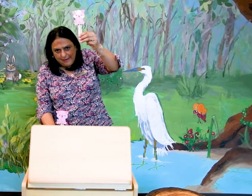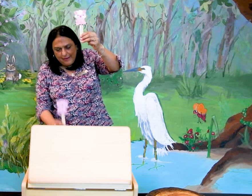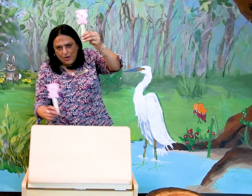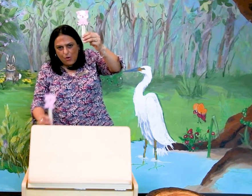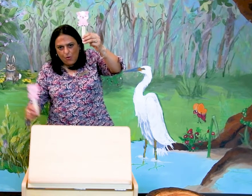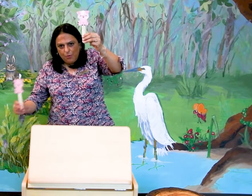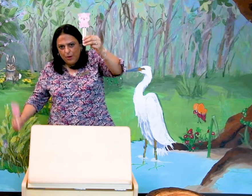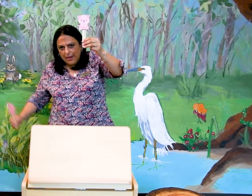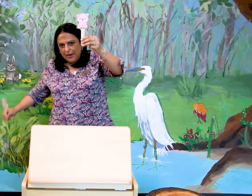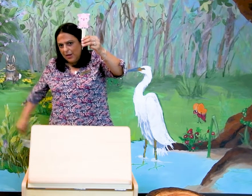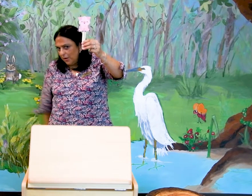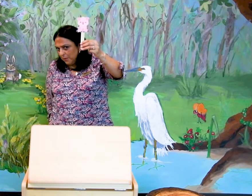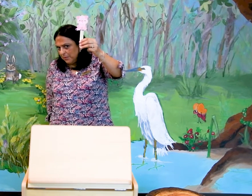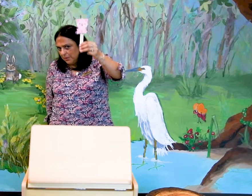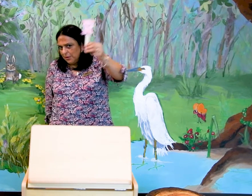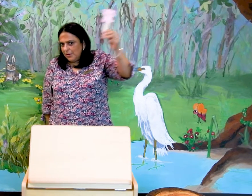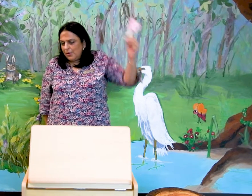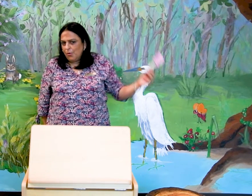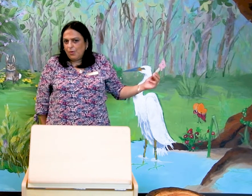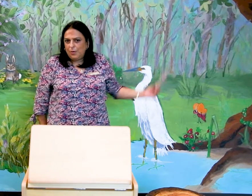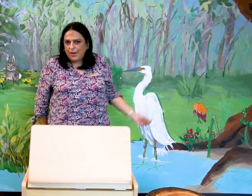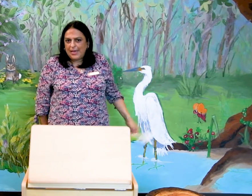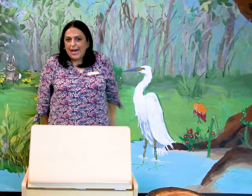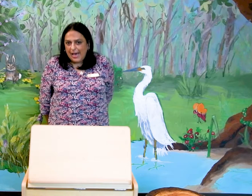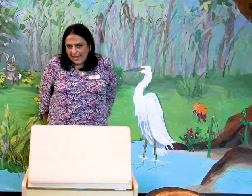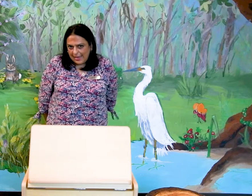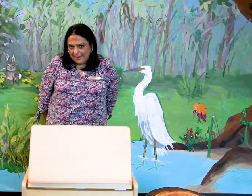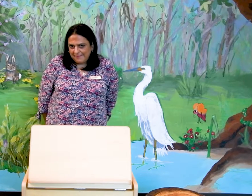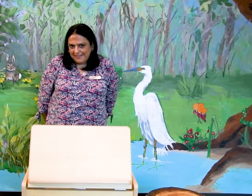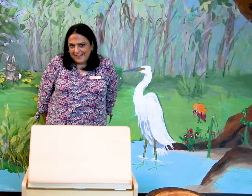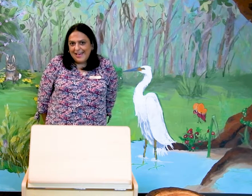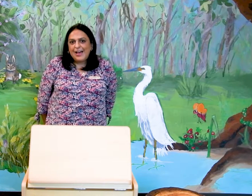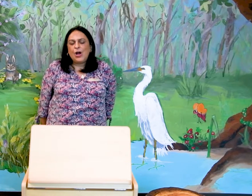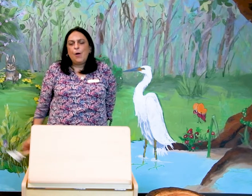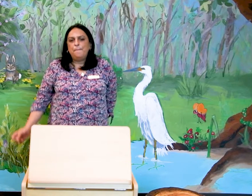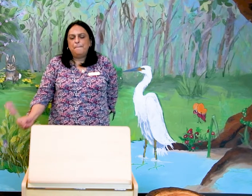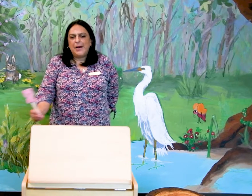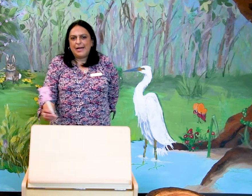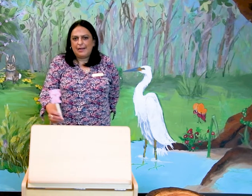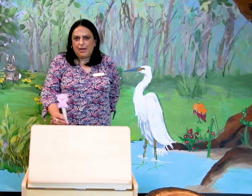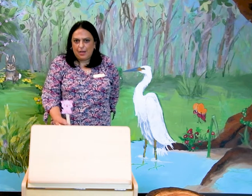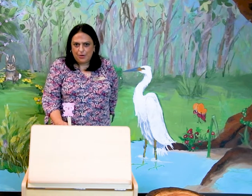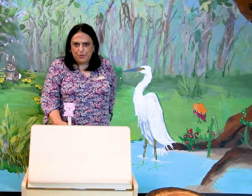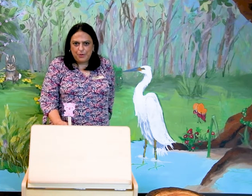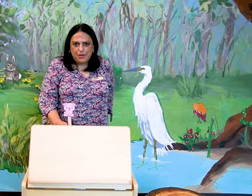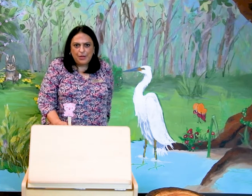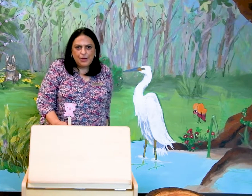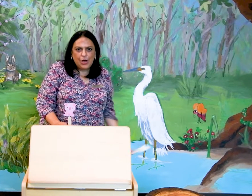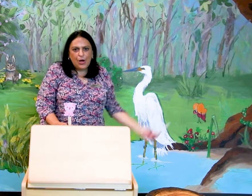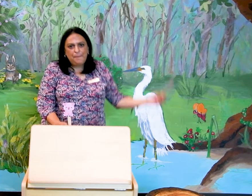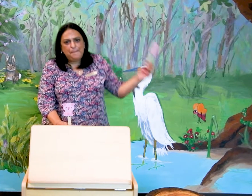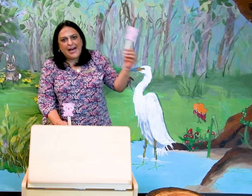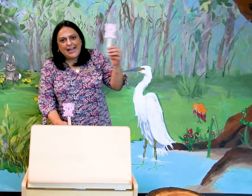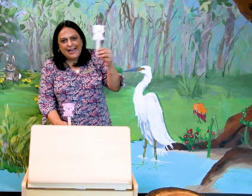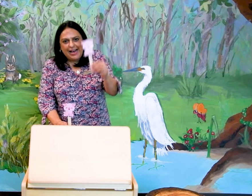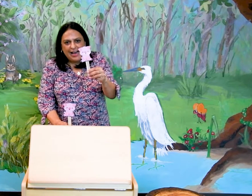Go away, low. Go away, high. Come back, low. Come back, high.